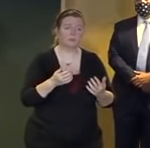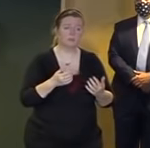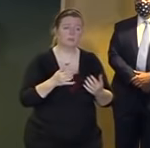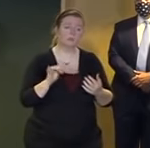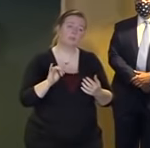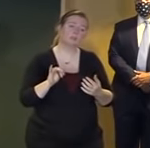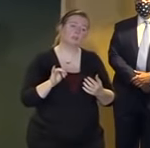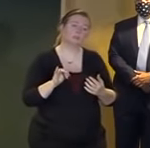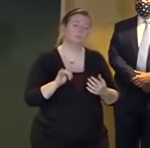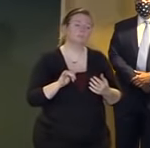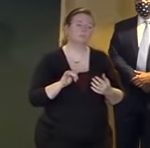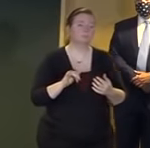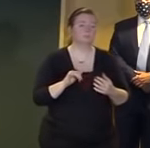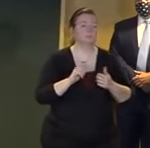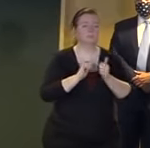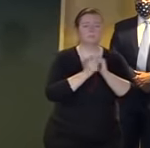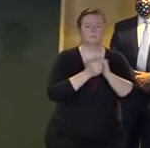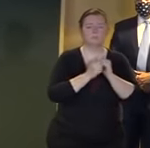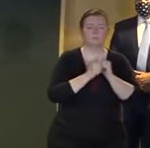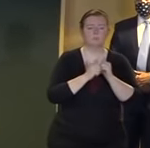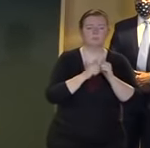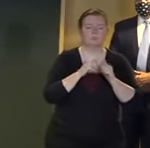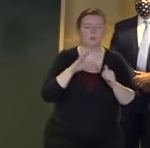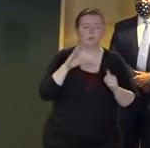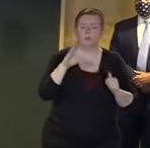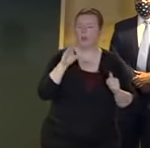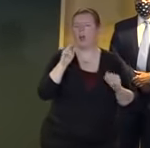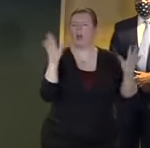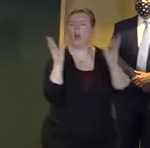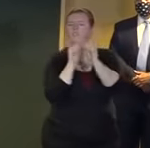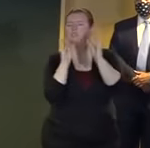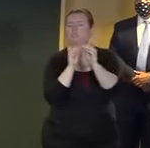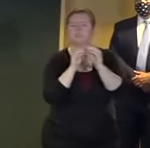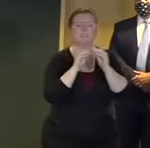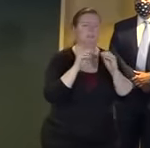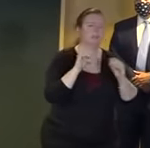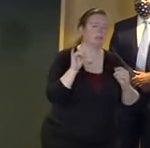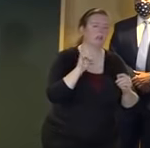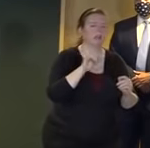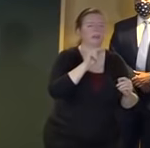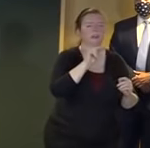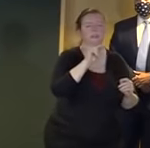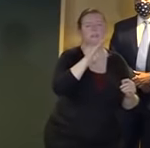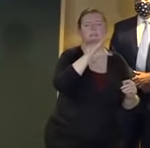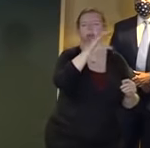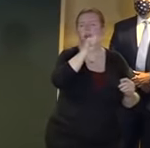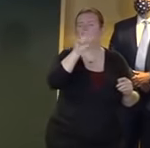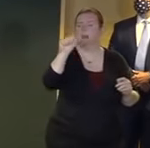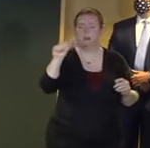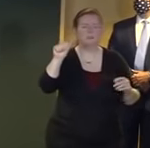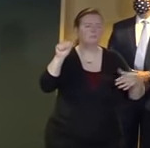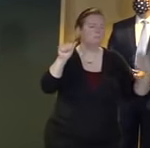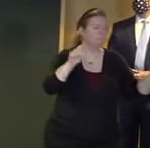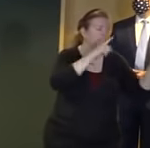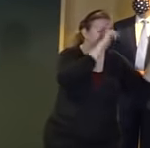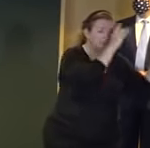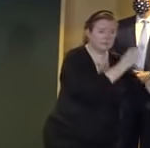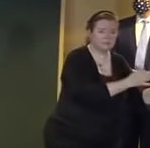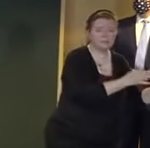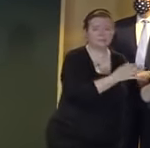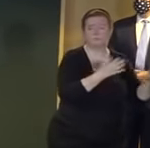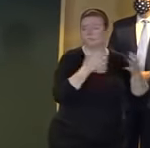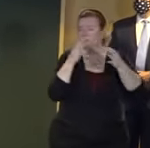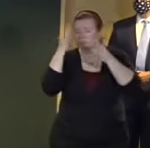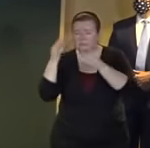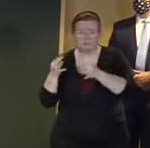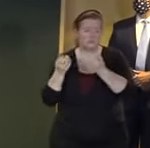decides what the ncaa decides and frankly what what our posture is for the moment you know we